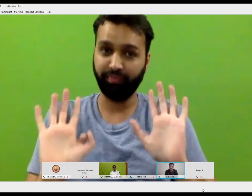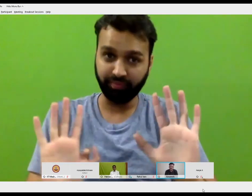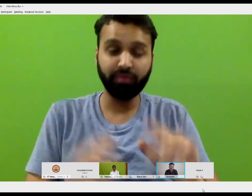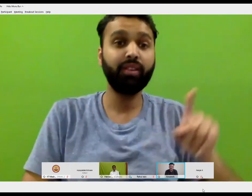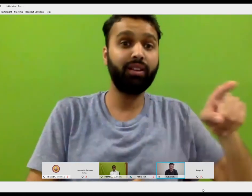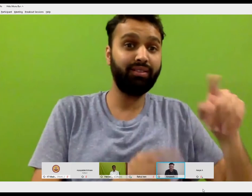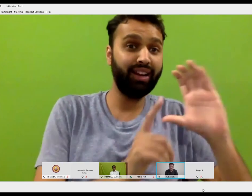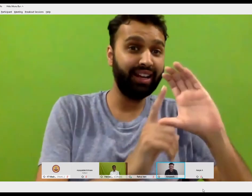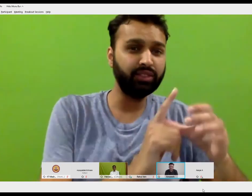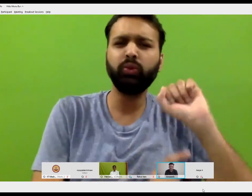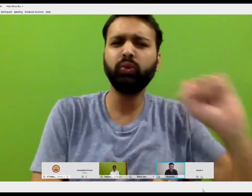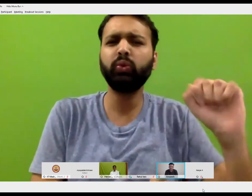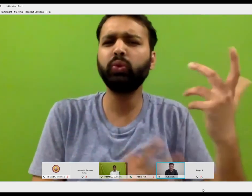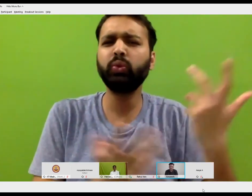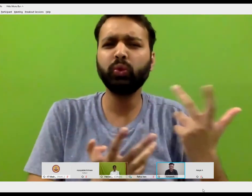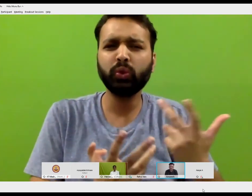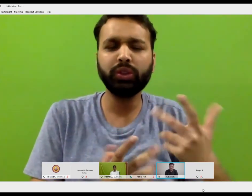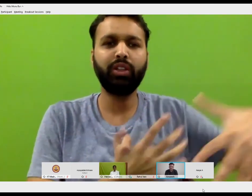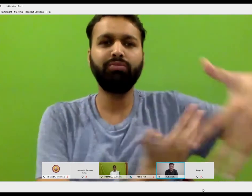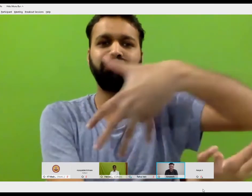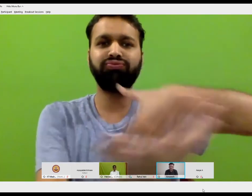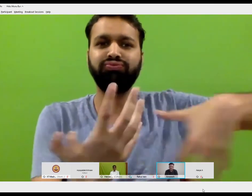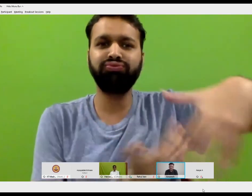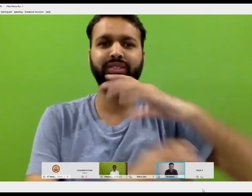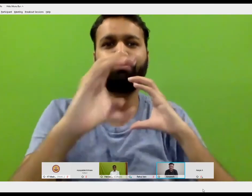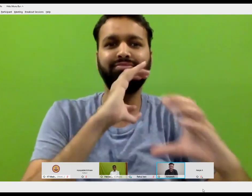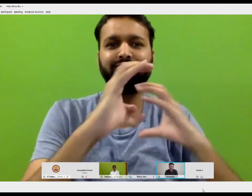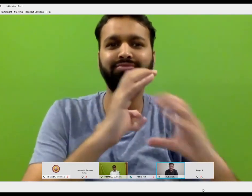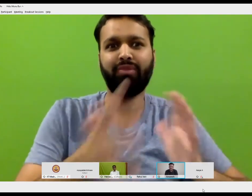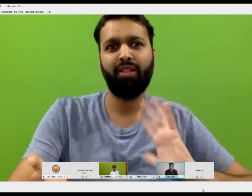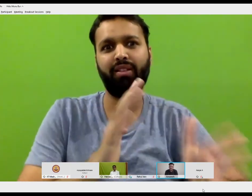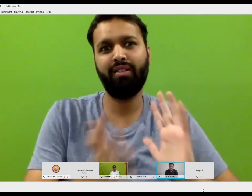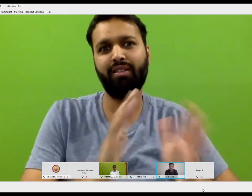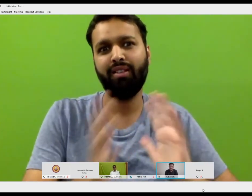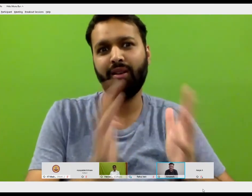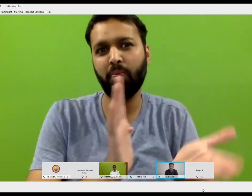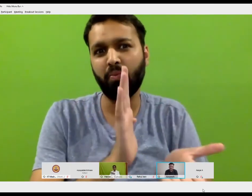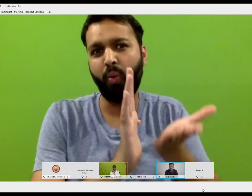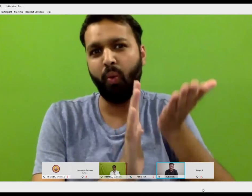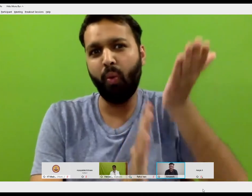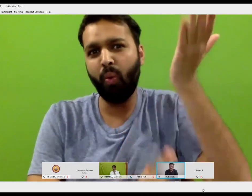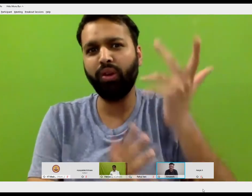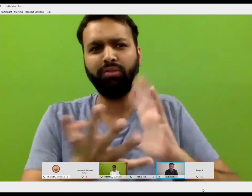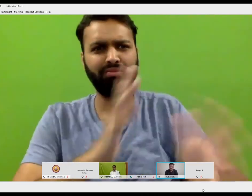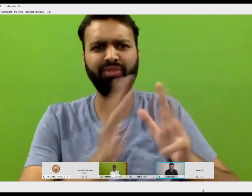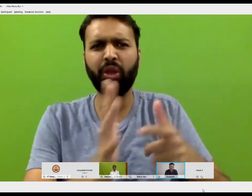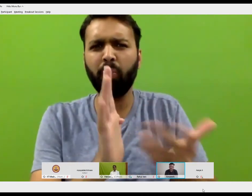but we still have differences. Deaf people have their own culture, the way they, you know, like interact and